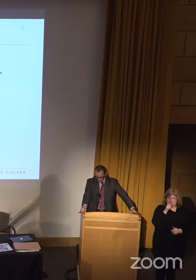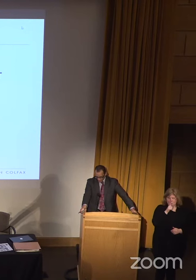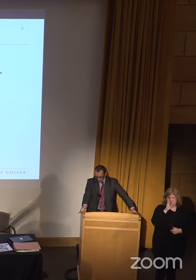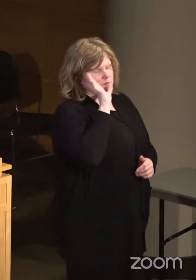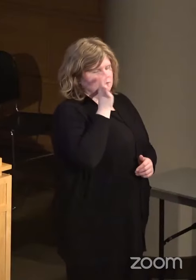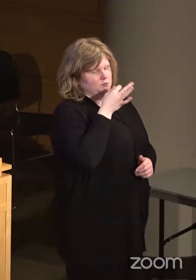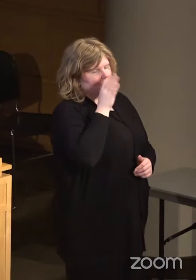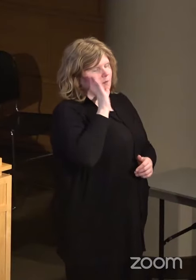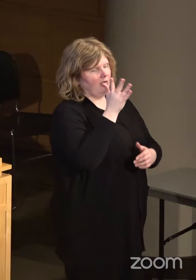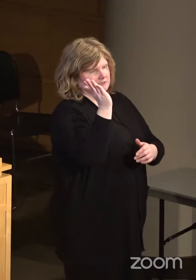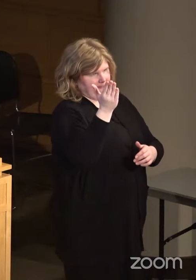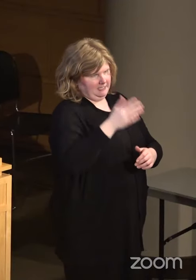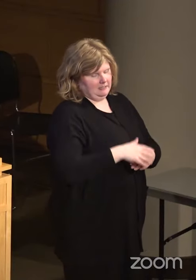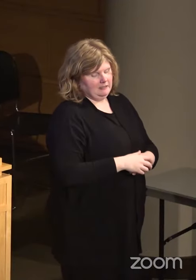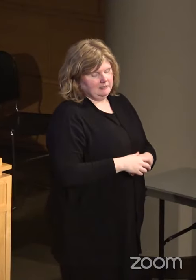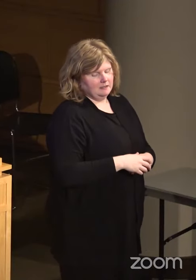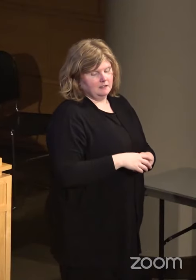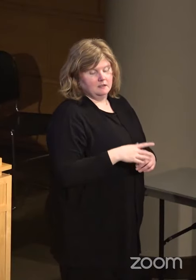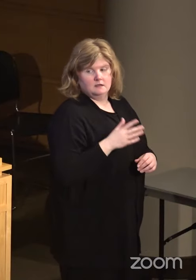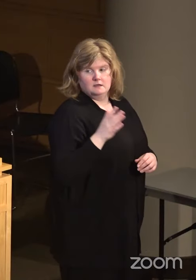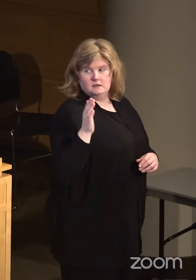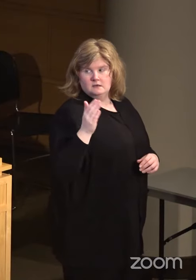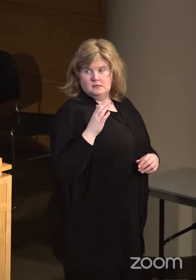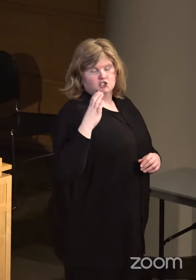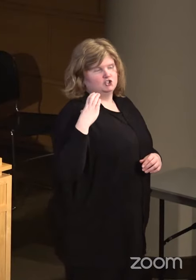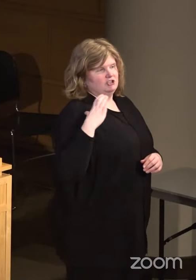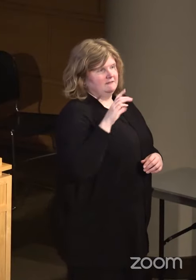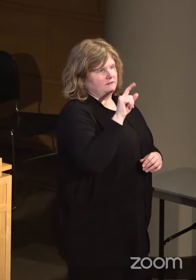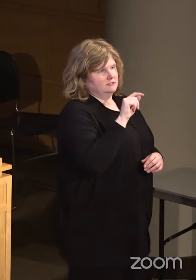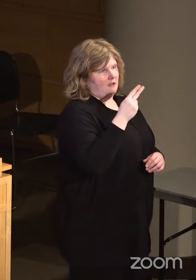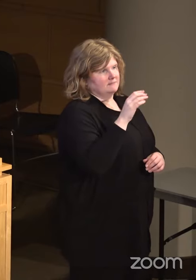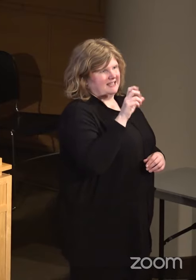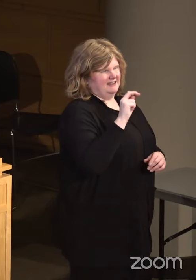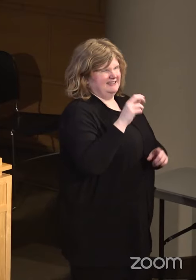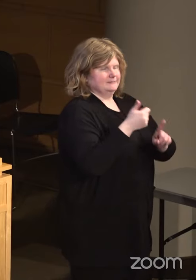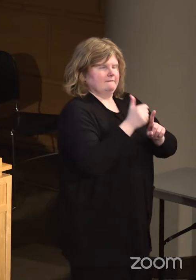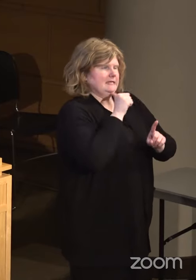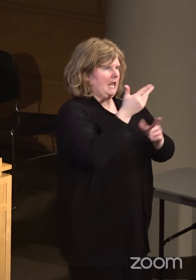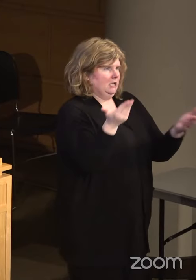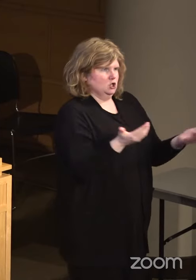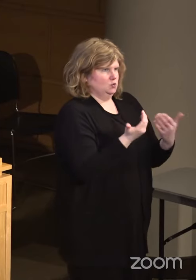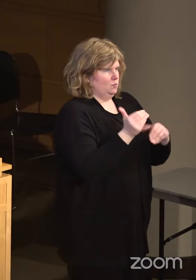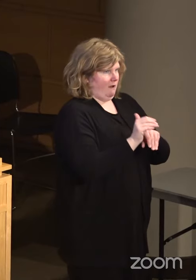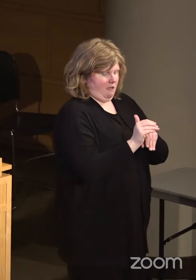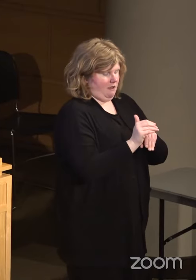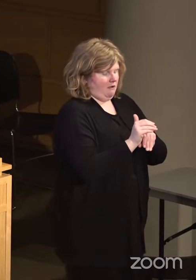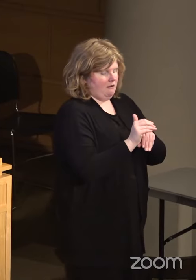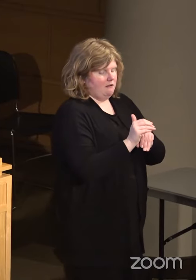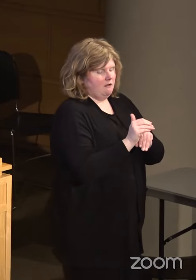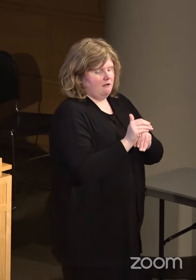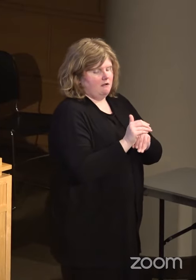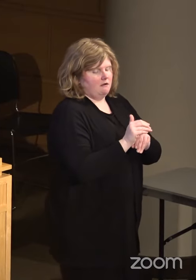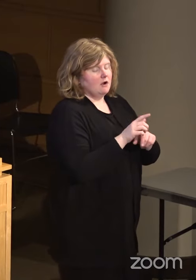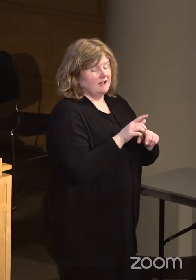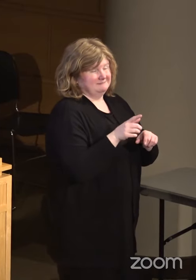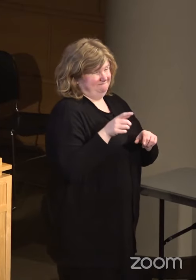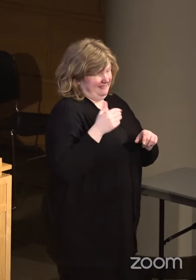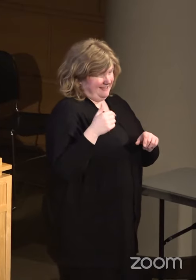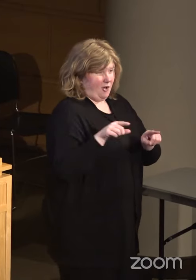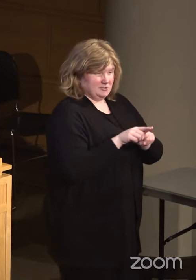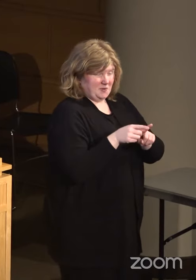speak as well, and Chief Thompson, who is not here tonight, but also has